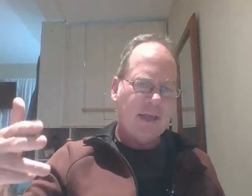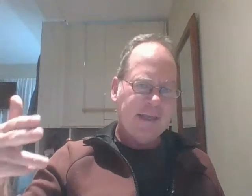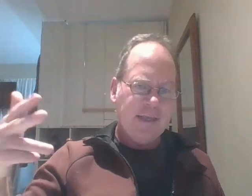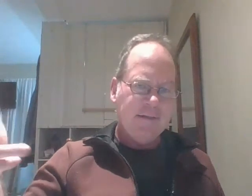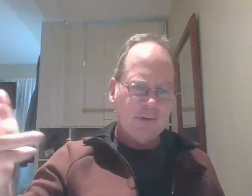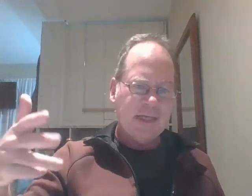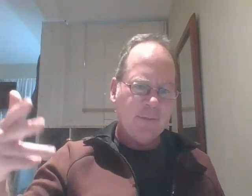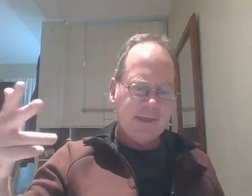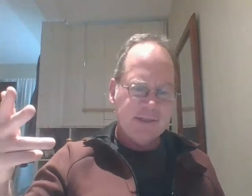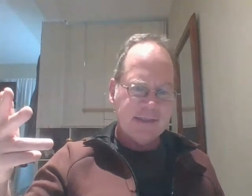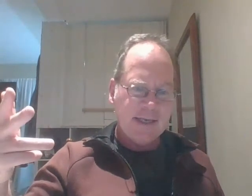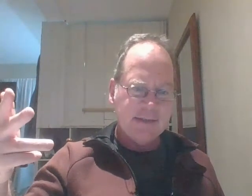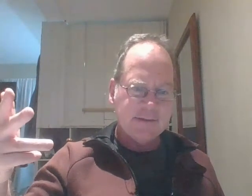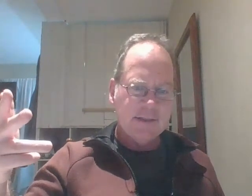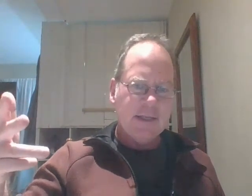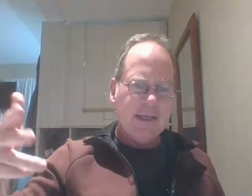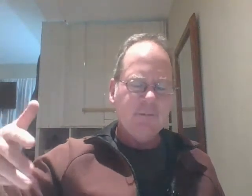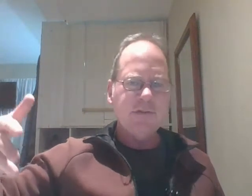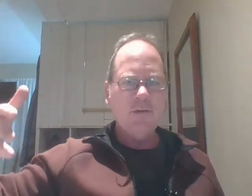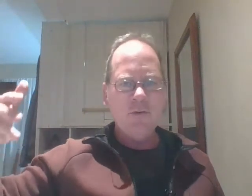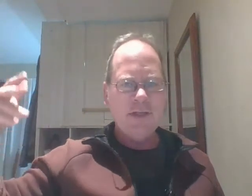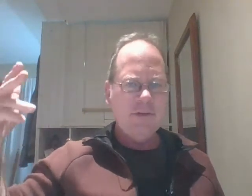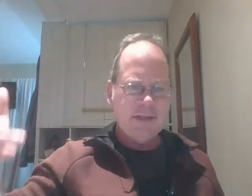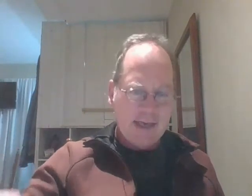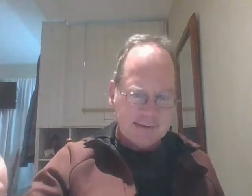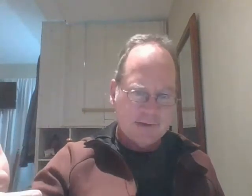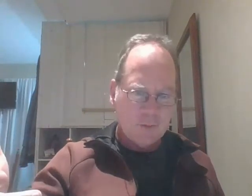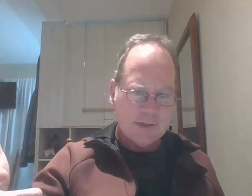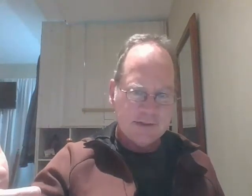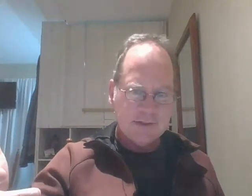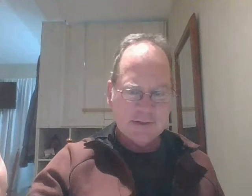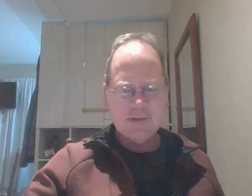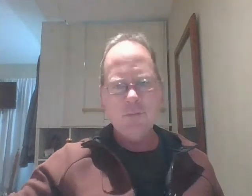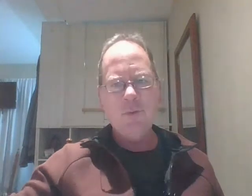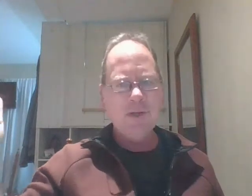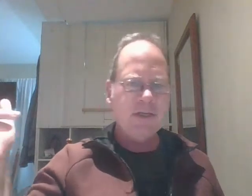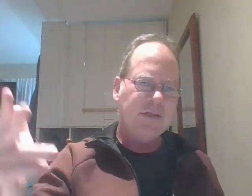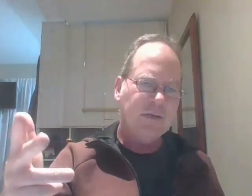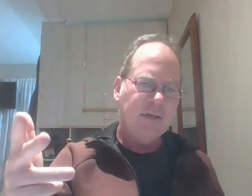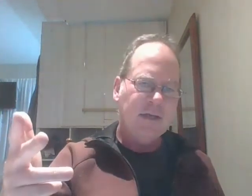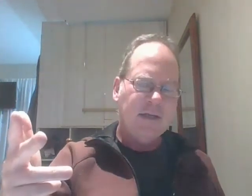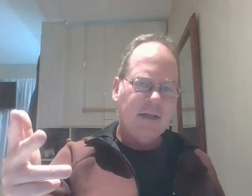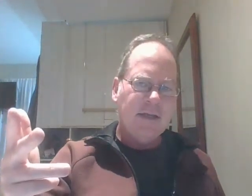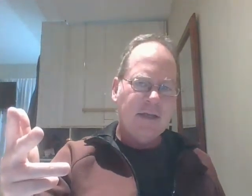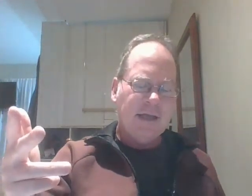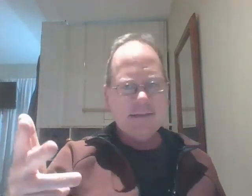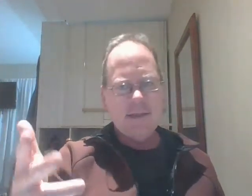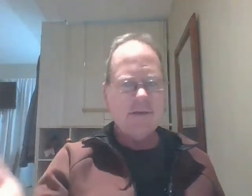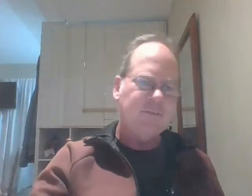for example in his case he was told he need to ask these questions this is what we're going to do and he said this is what the